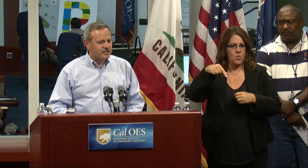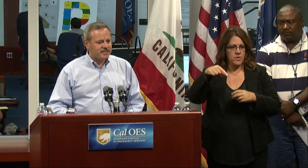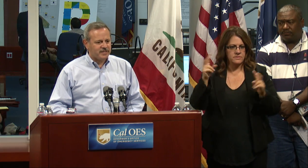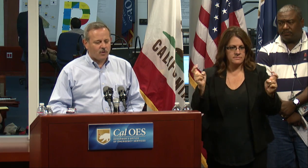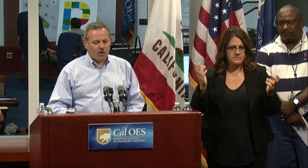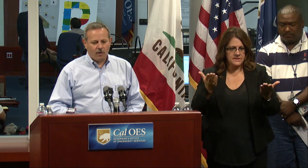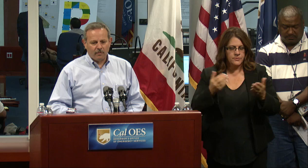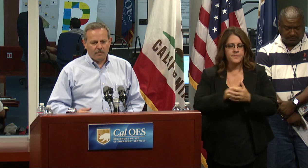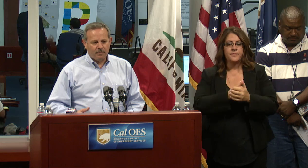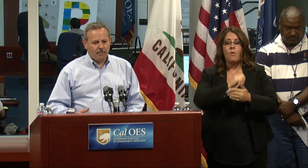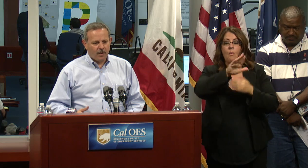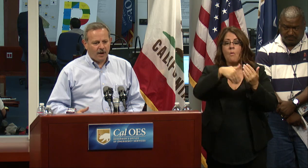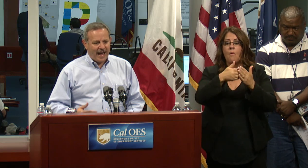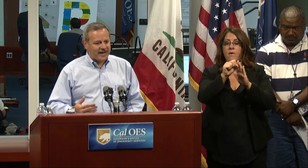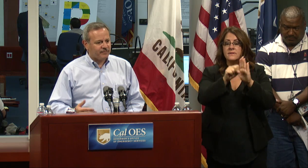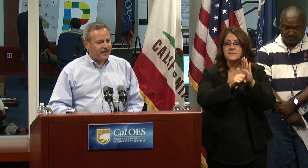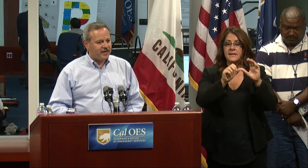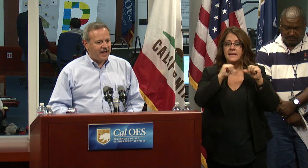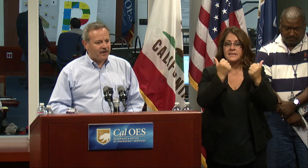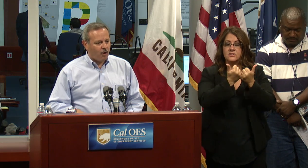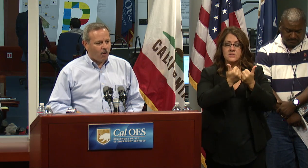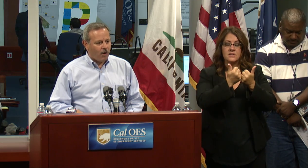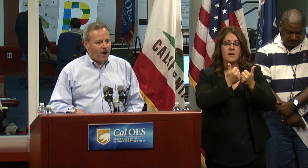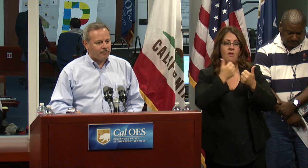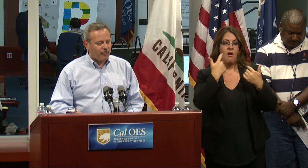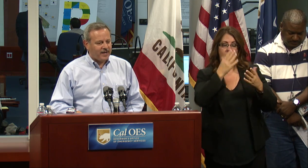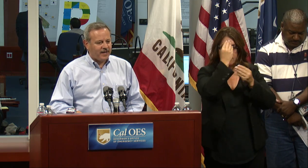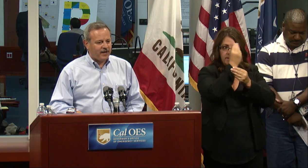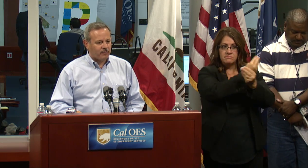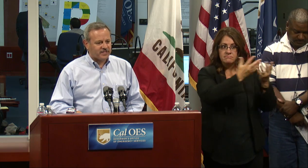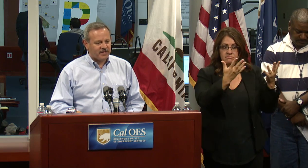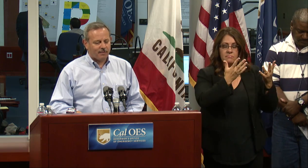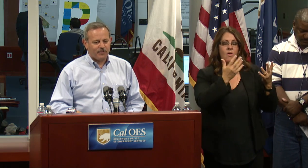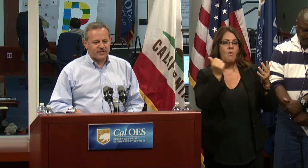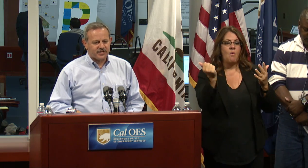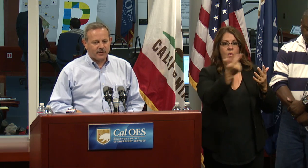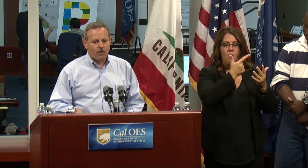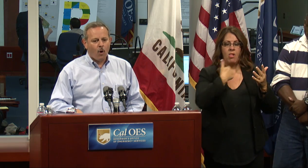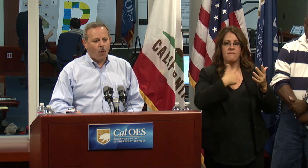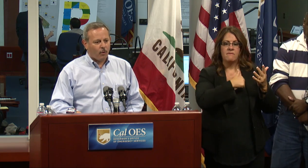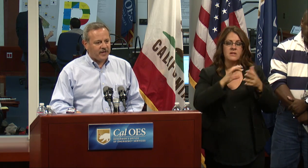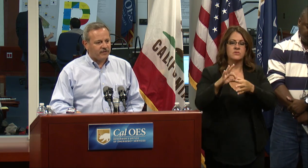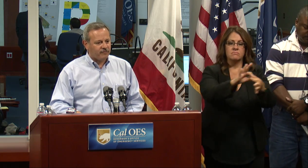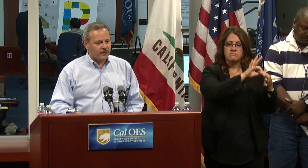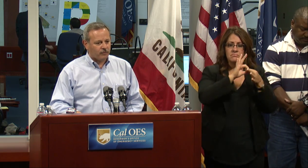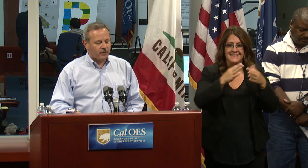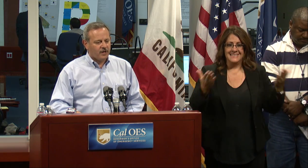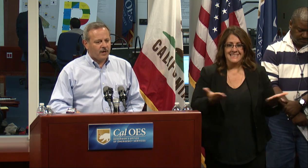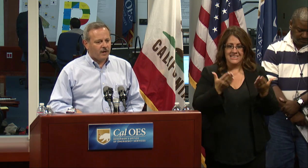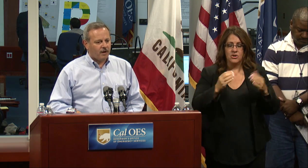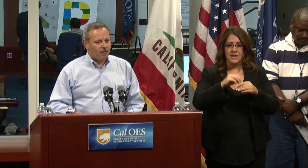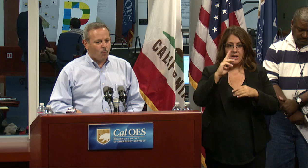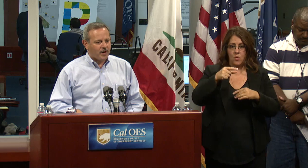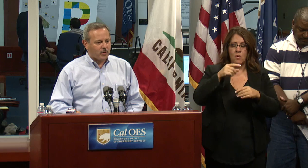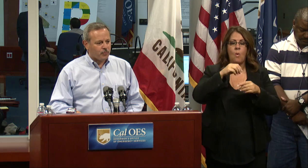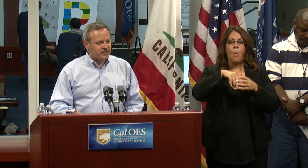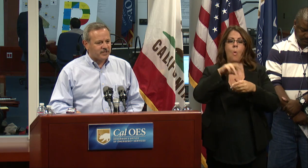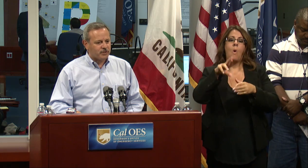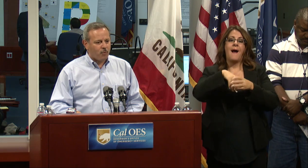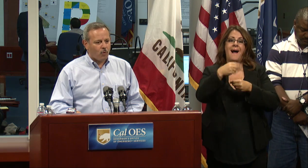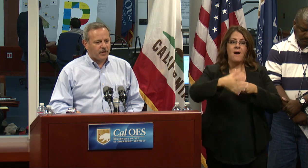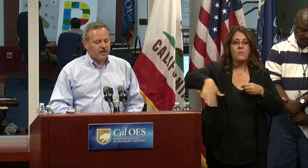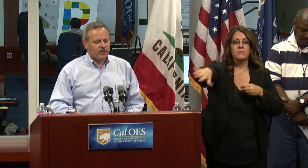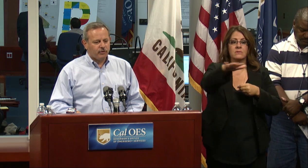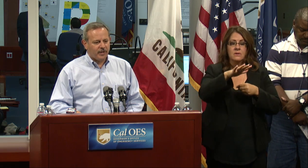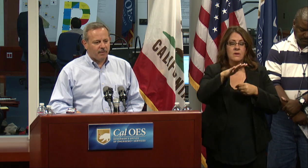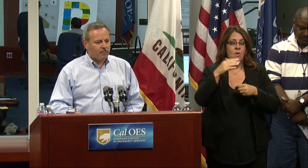state agencies are activated and are operating here in the state operations center or in the field. 100 percent